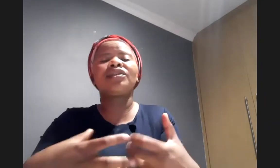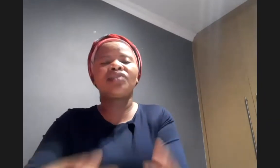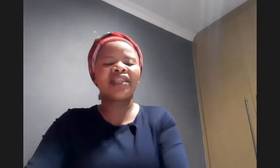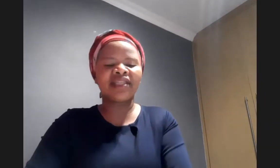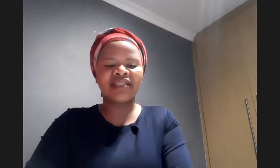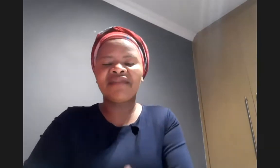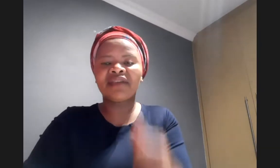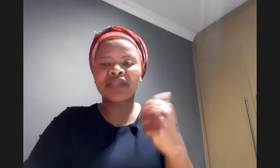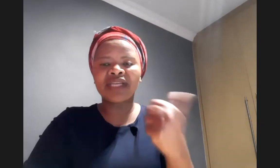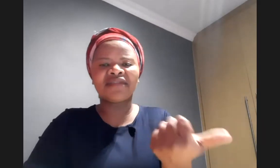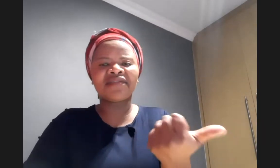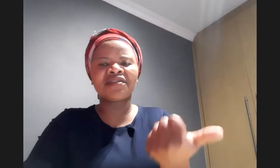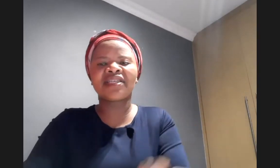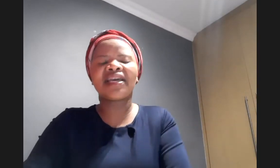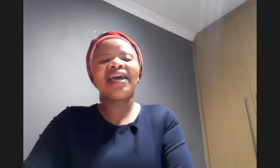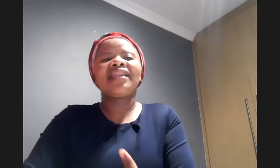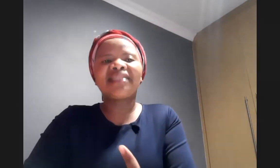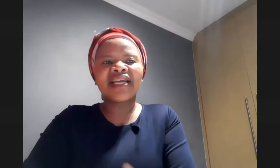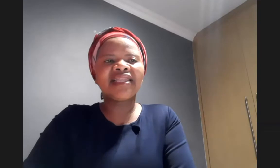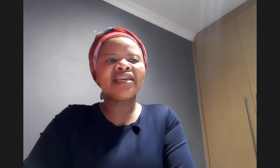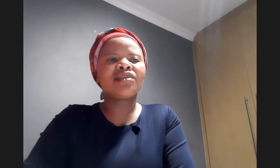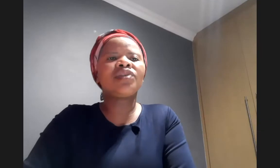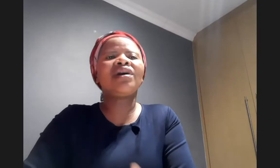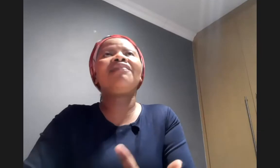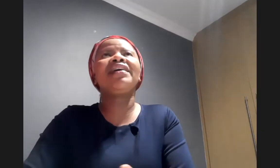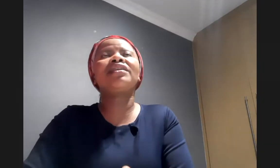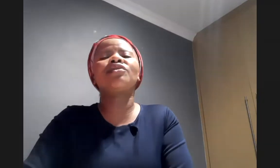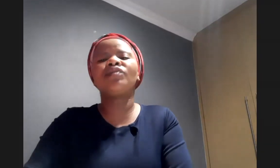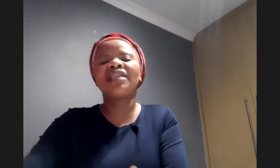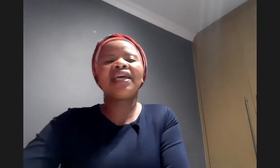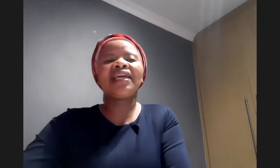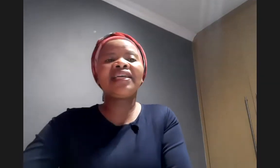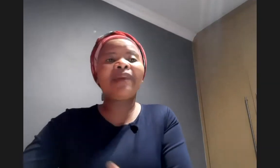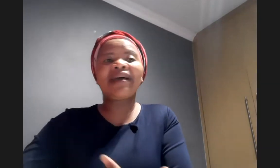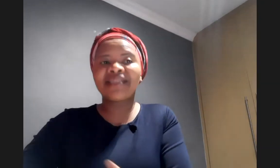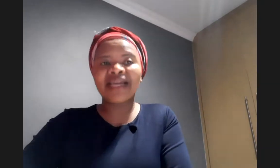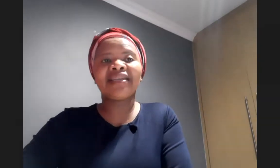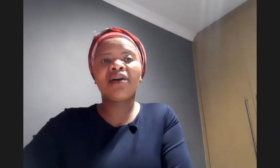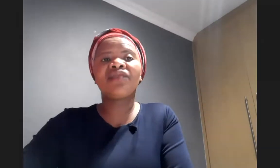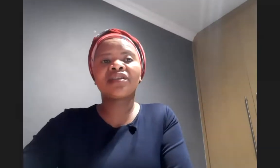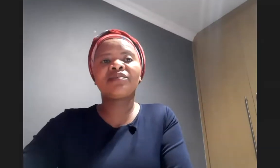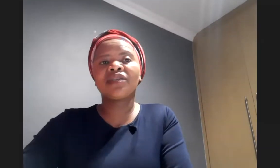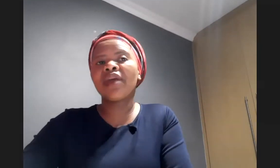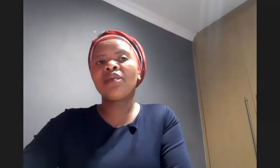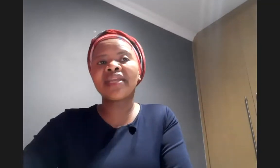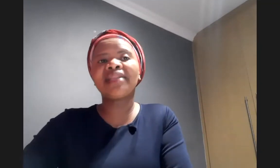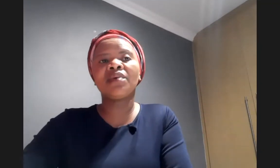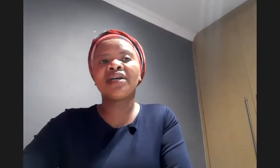strengthens our faith so that's the first thing the second thing through which our faith grows is by the study of the scriptures when we read the word